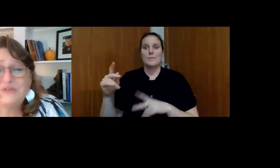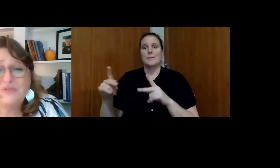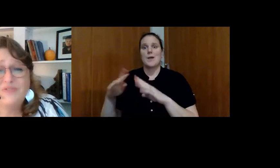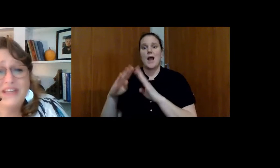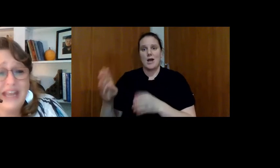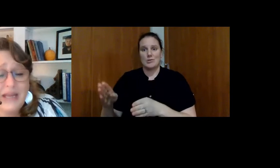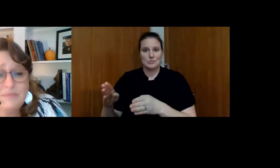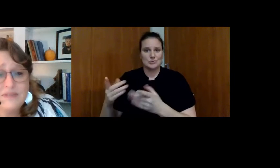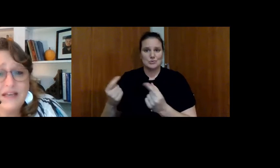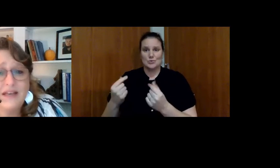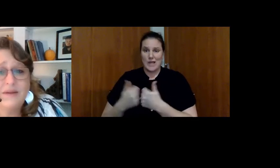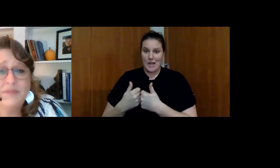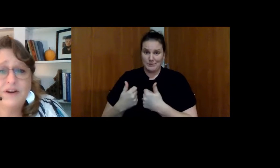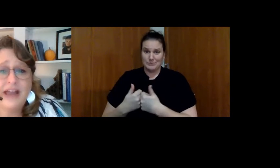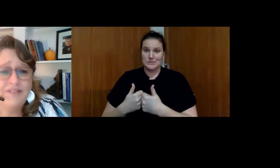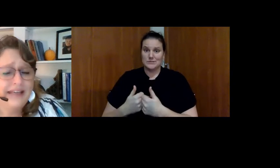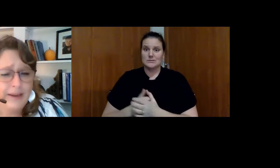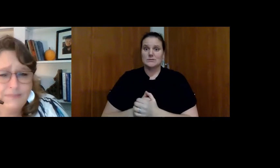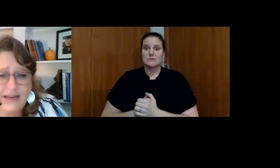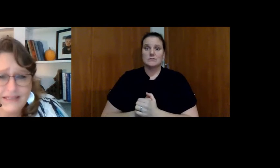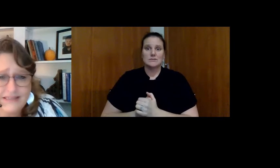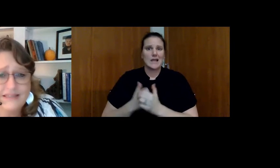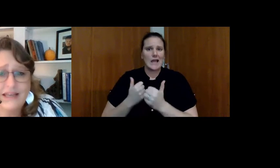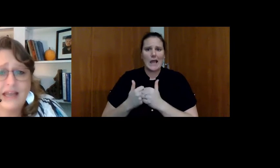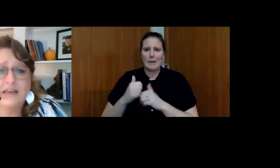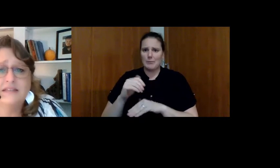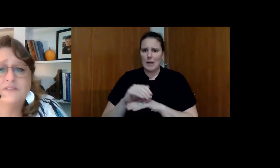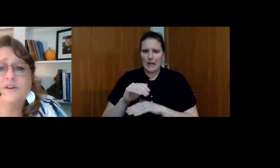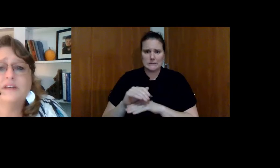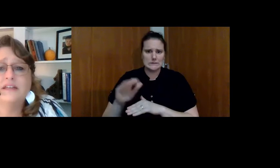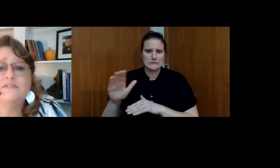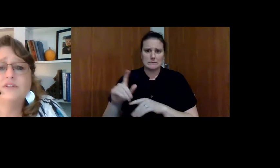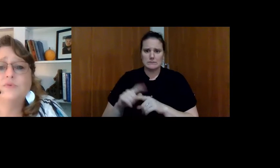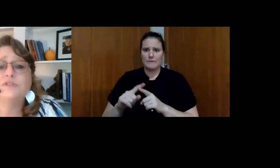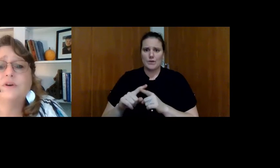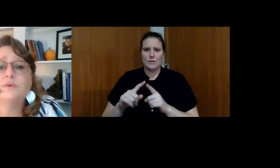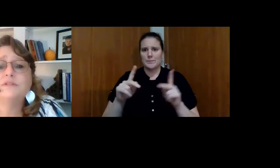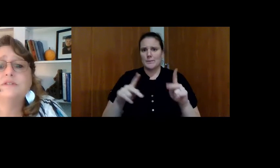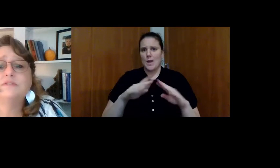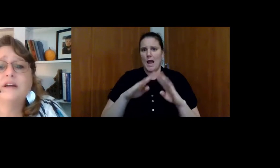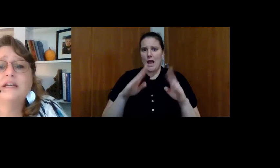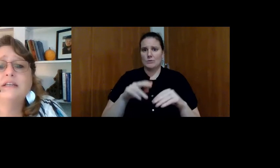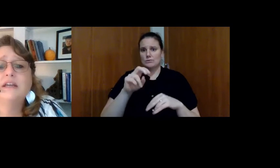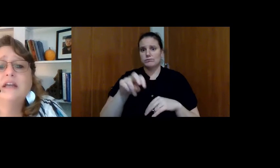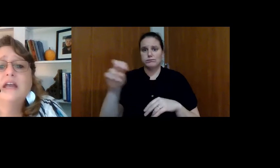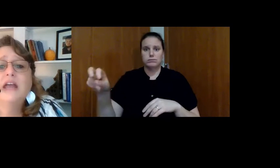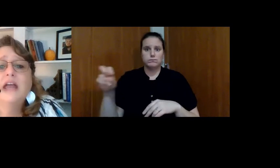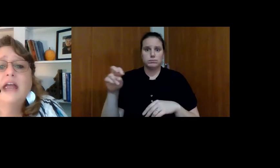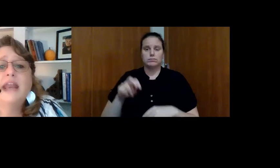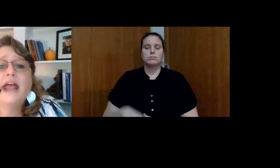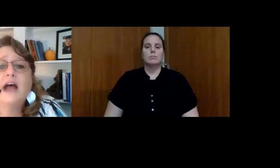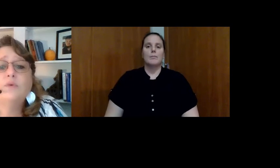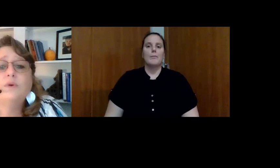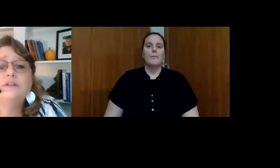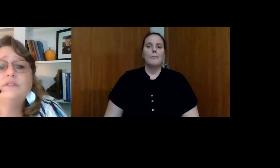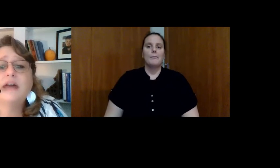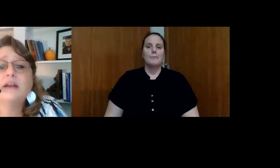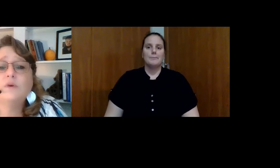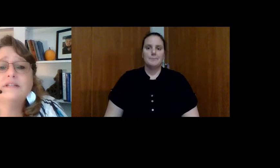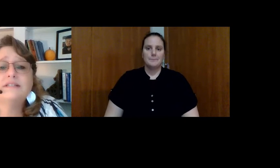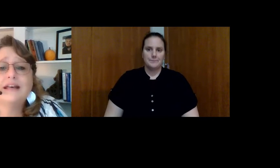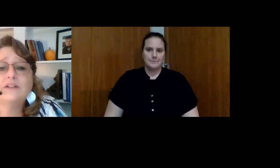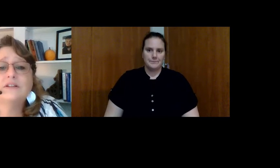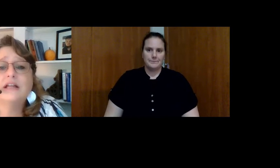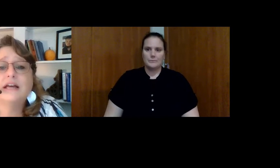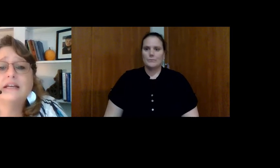house to do games. They're having game nights at different individuals' homes, right? And how do we do